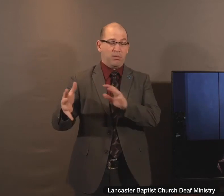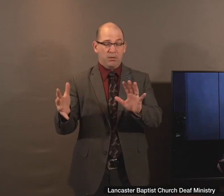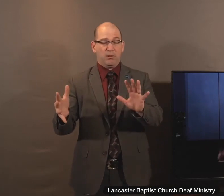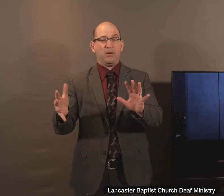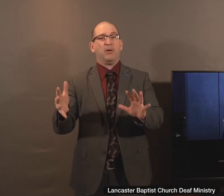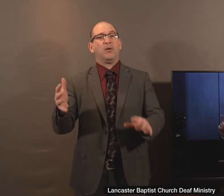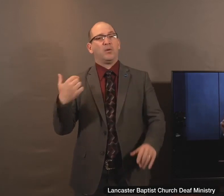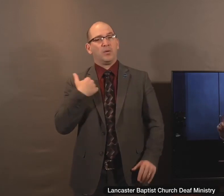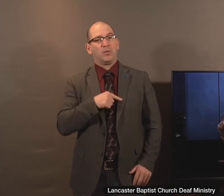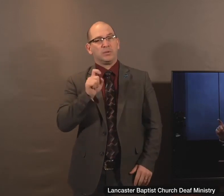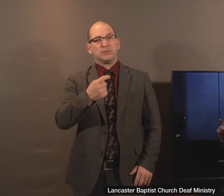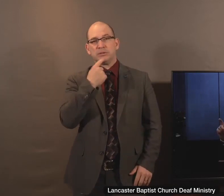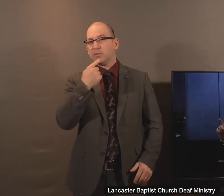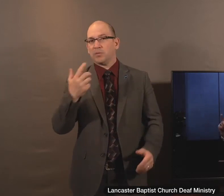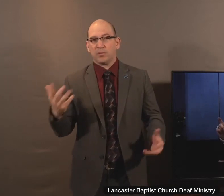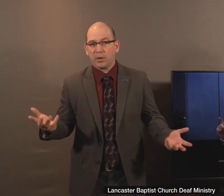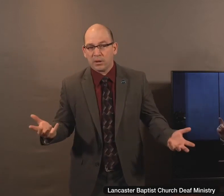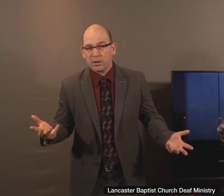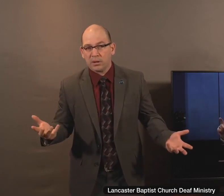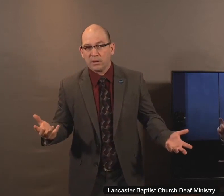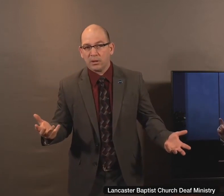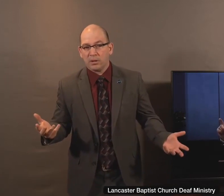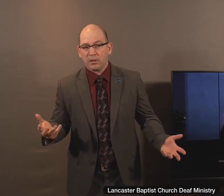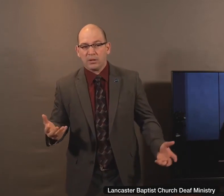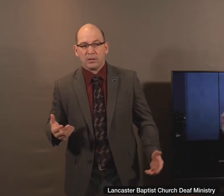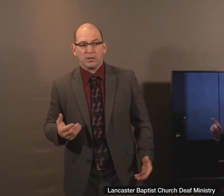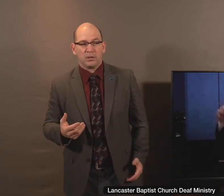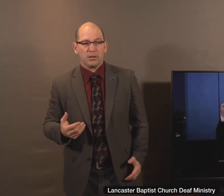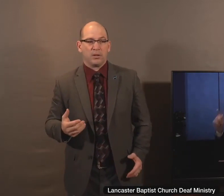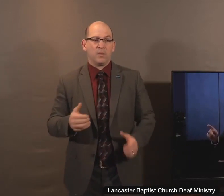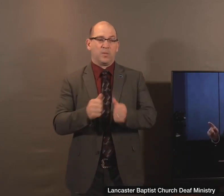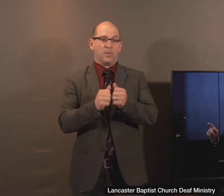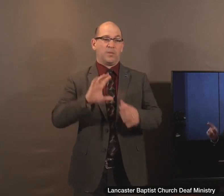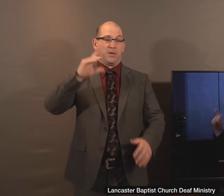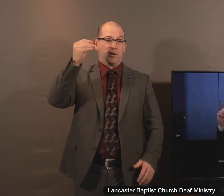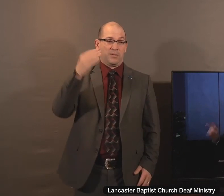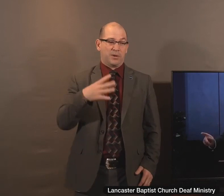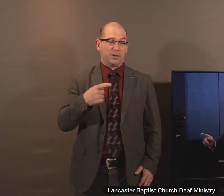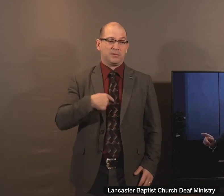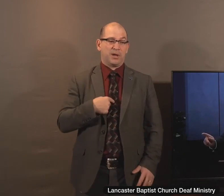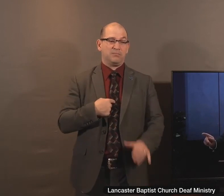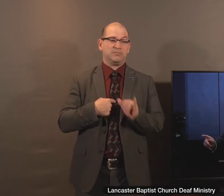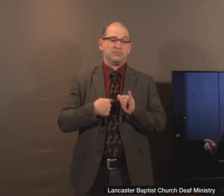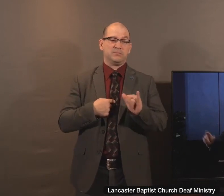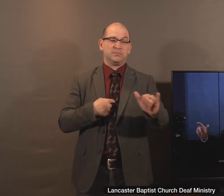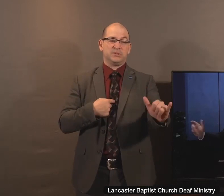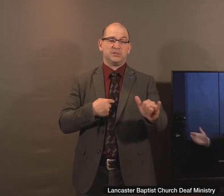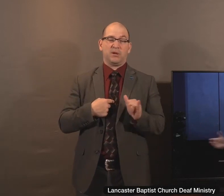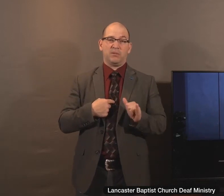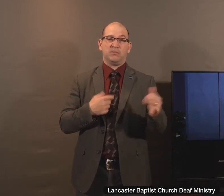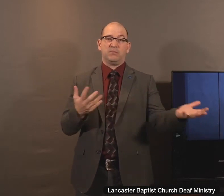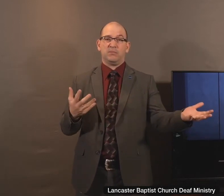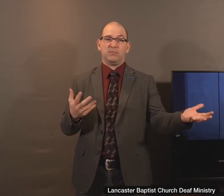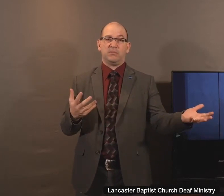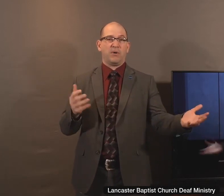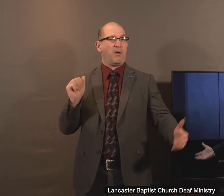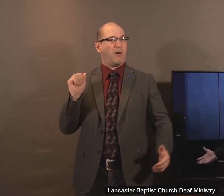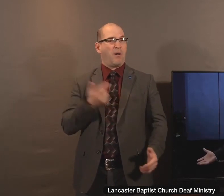But what we should always say as Christians is this, but for the grace of God, there go I. Because we are all sinners. We all